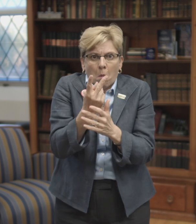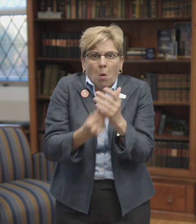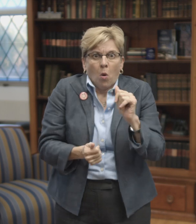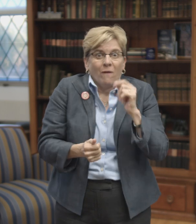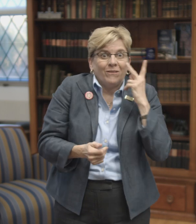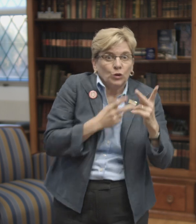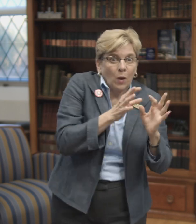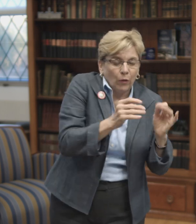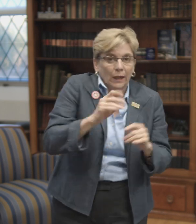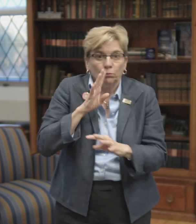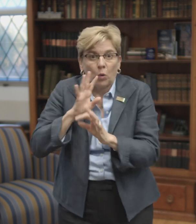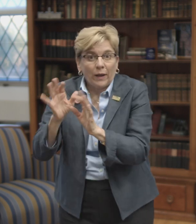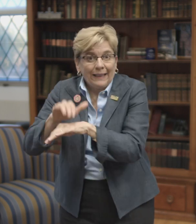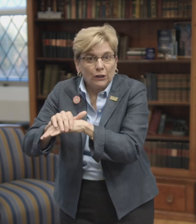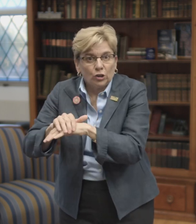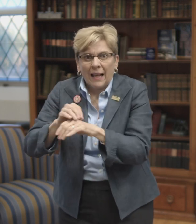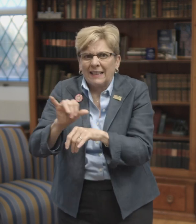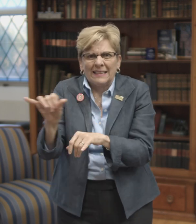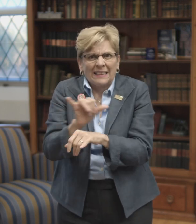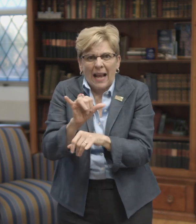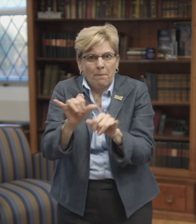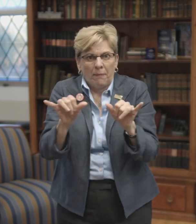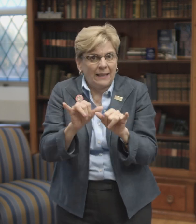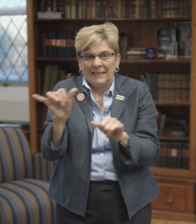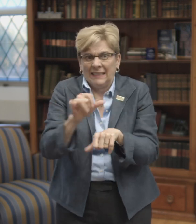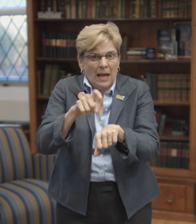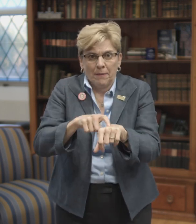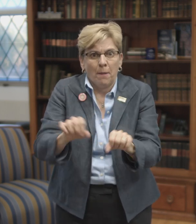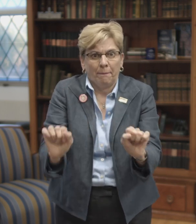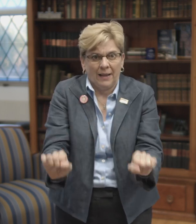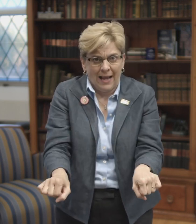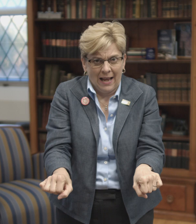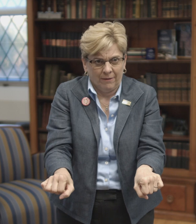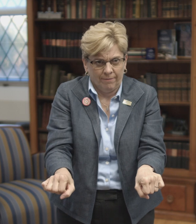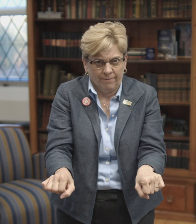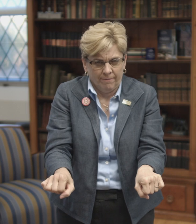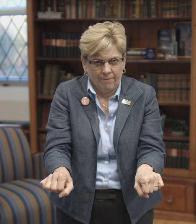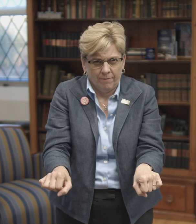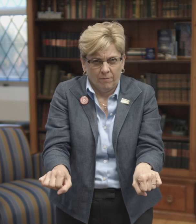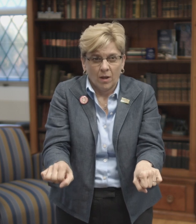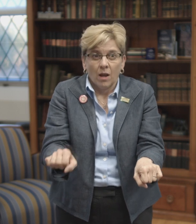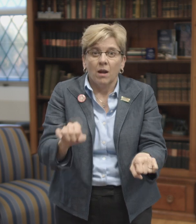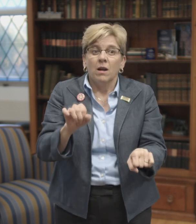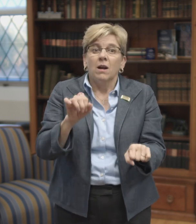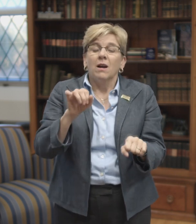and will process both a visual language and a spoken language like English, in the exact same place, in the exact same way.